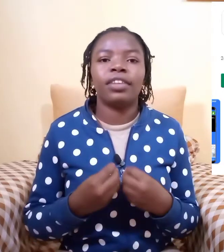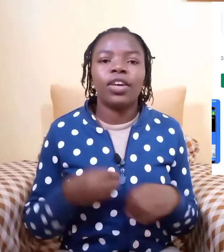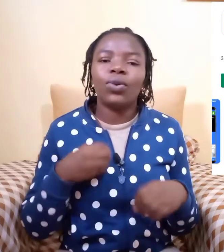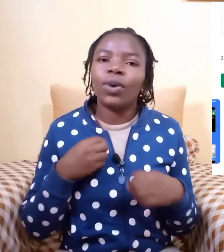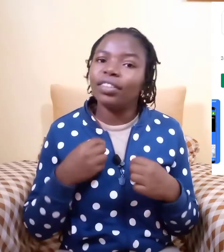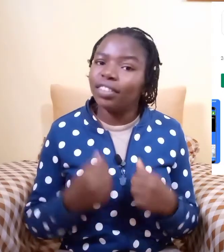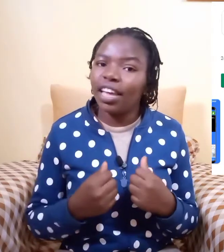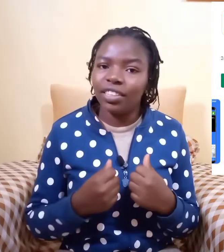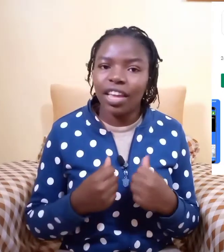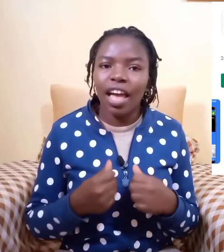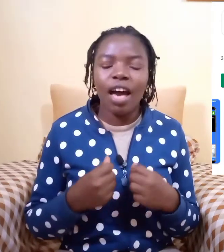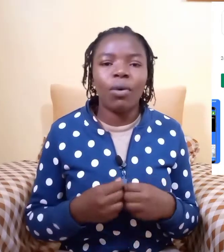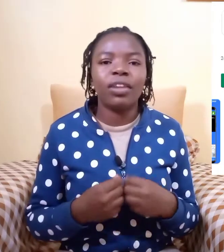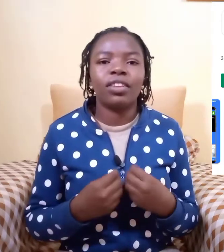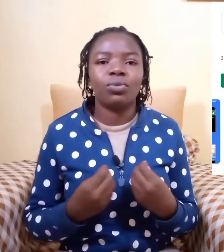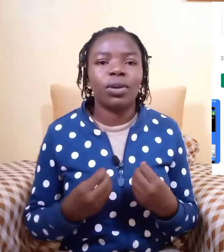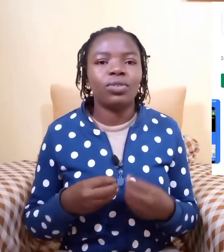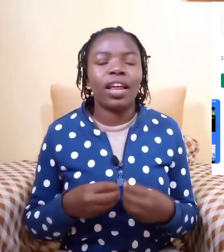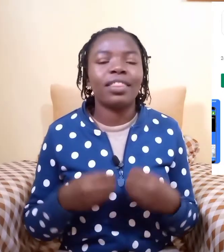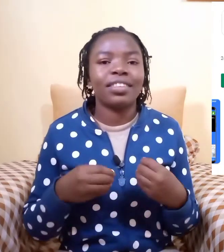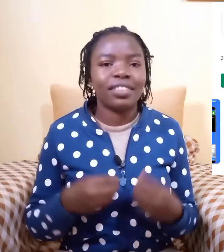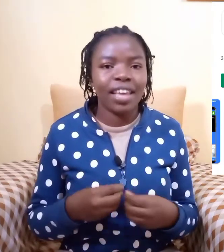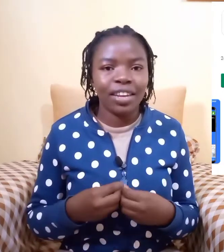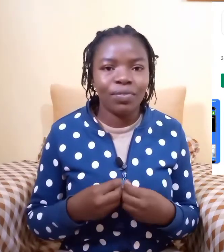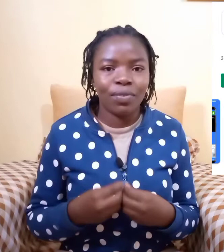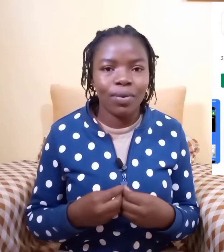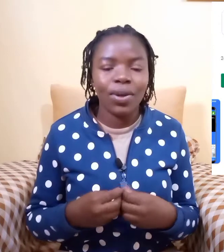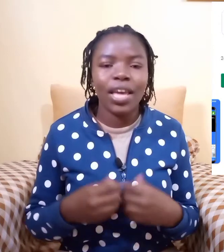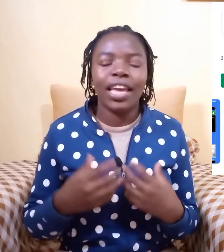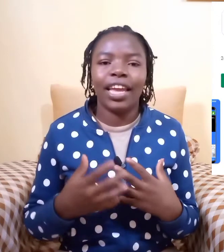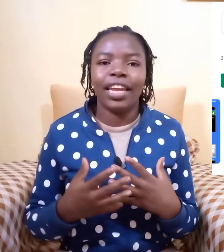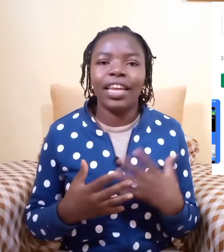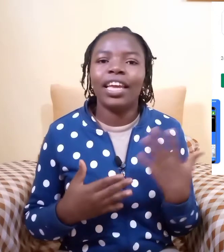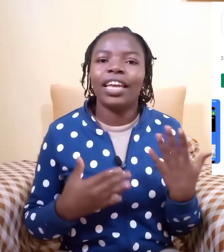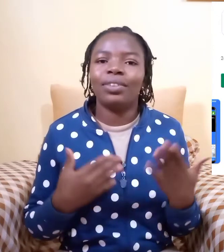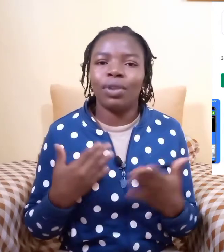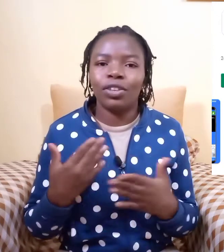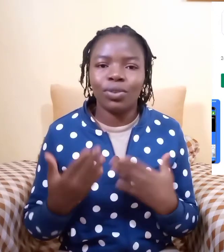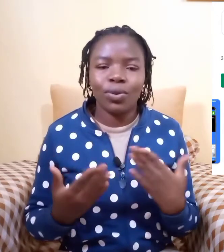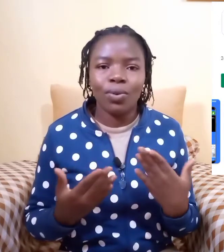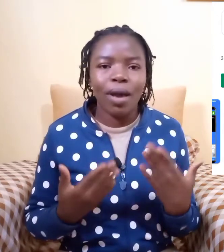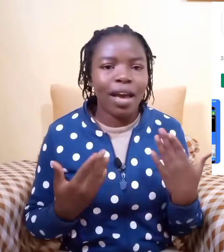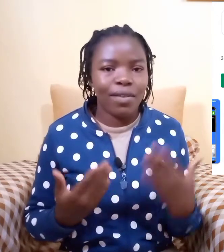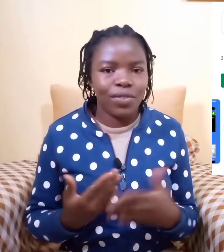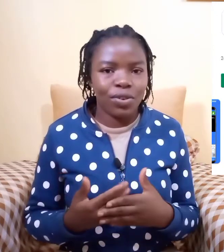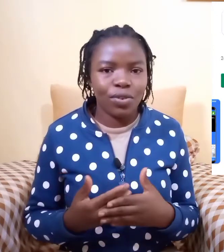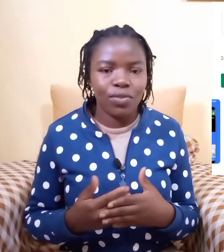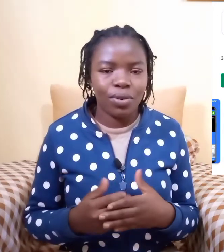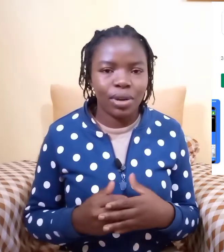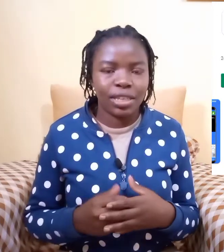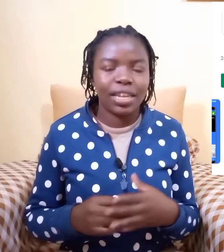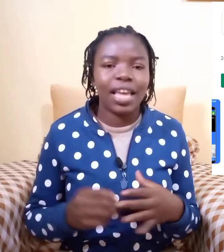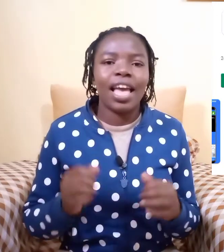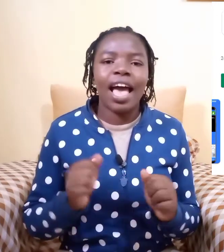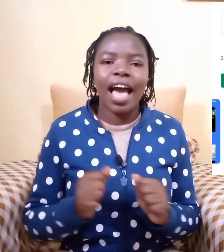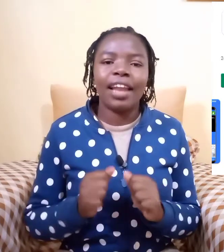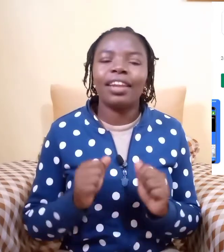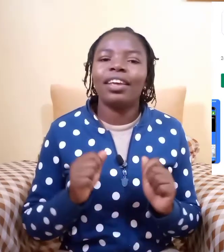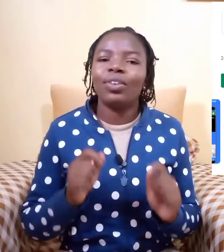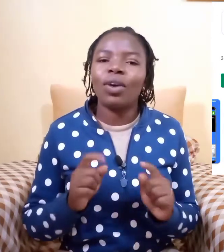you can search a word that you want to learn the sign for and it will show you a video for it and you